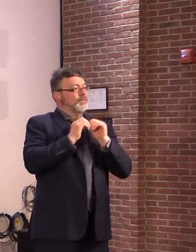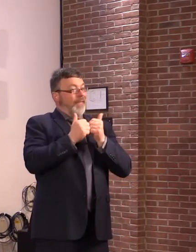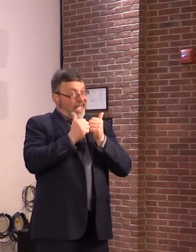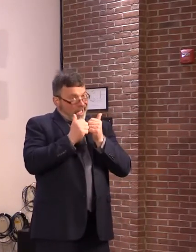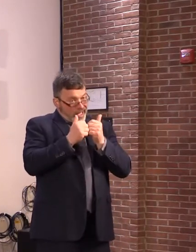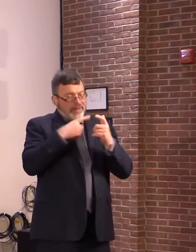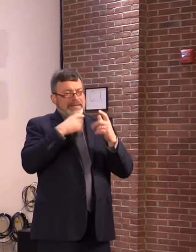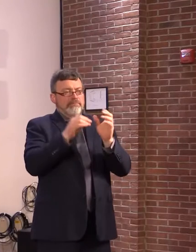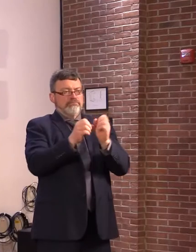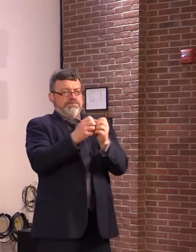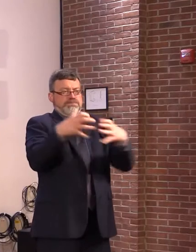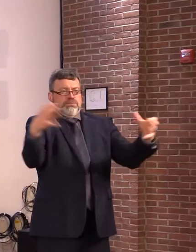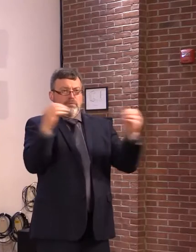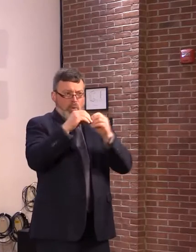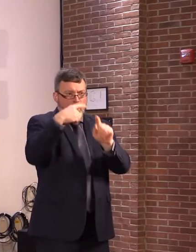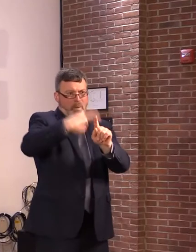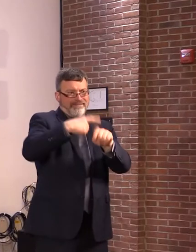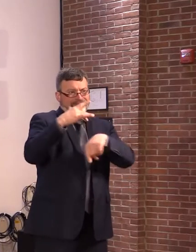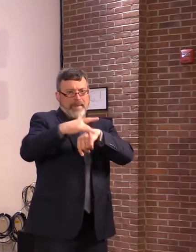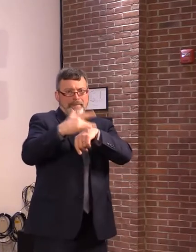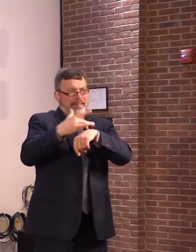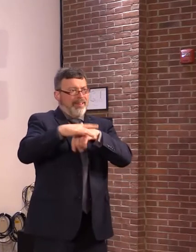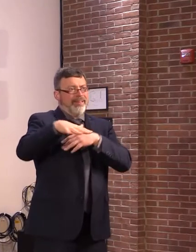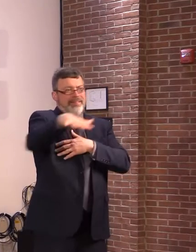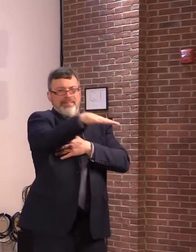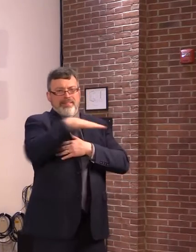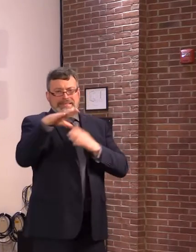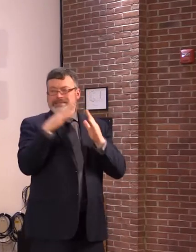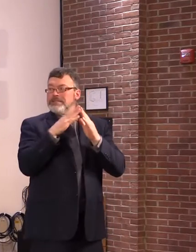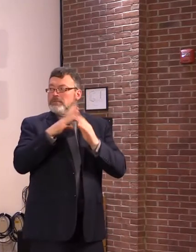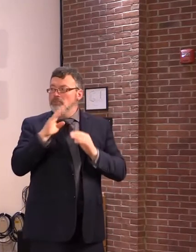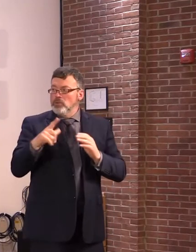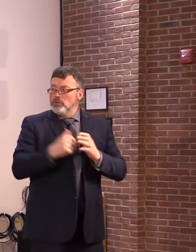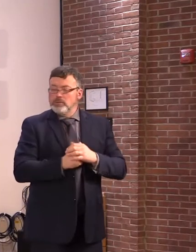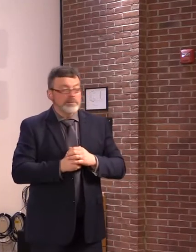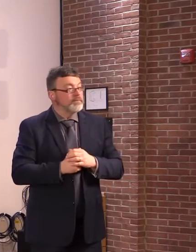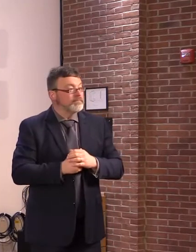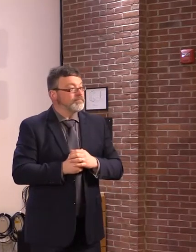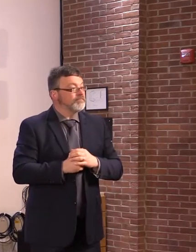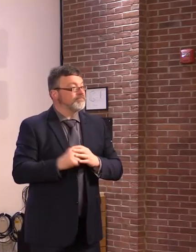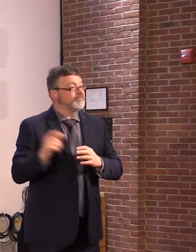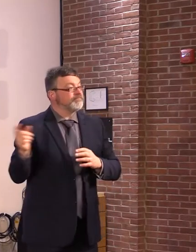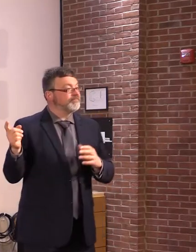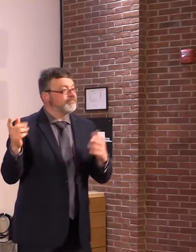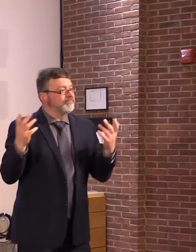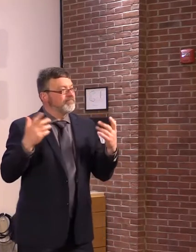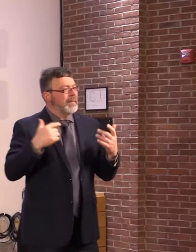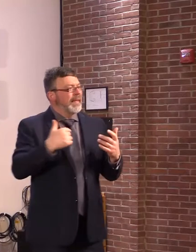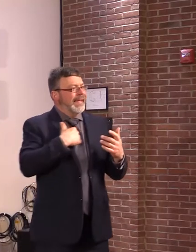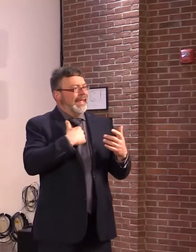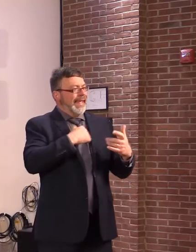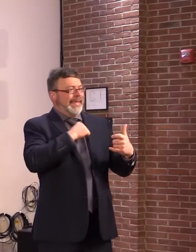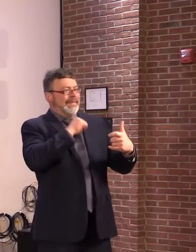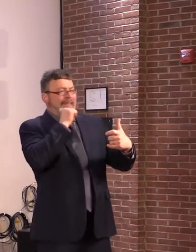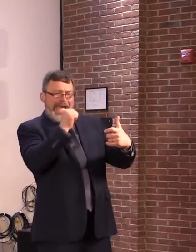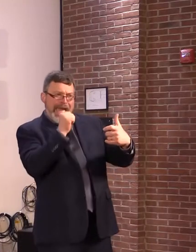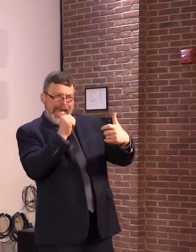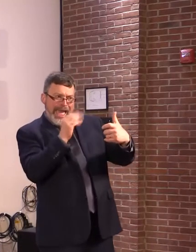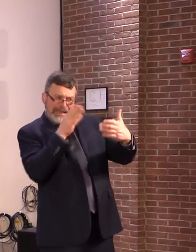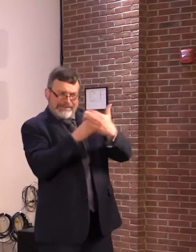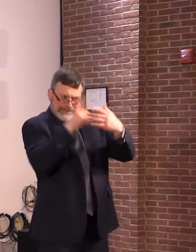this problematic anti-housing provision that is currently in S-234 is so important in Linebeer Day.